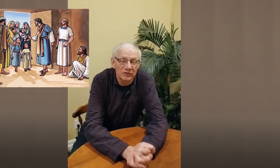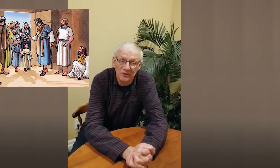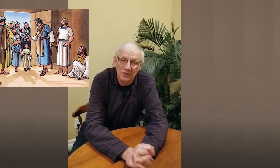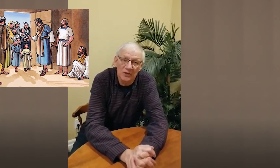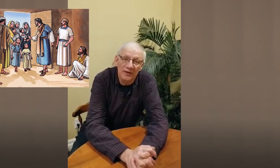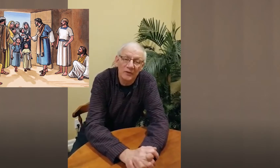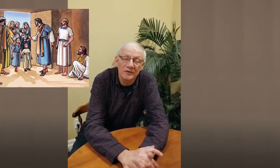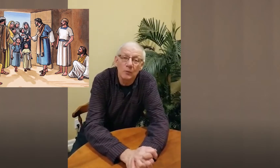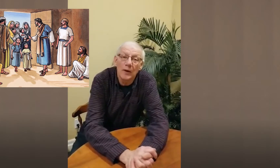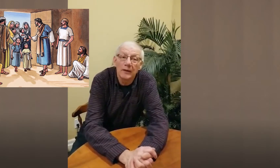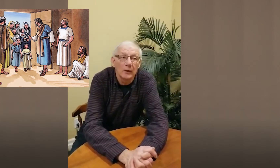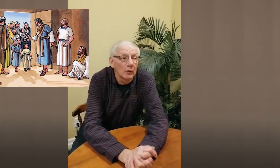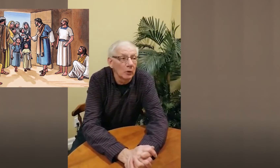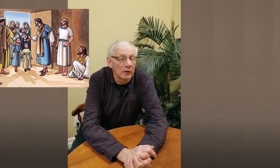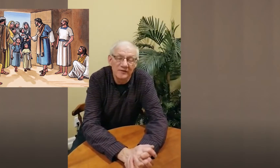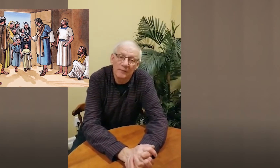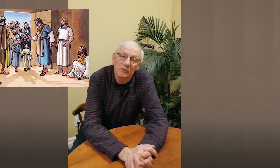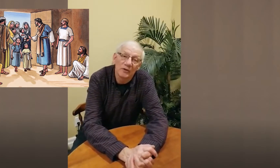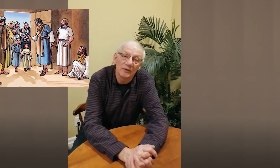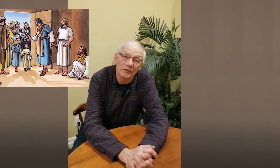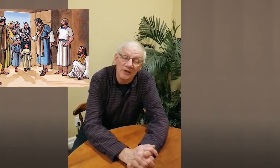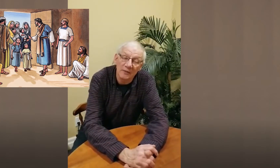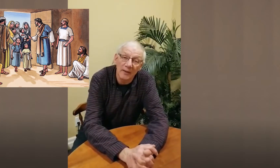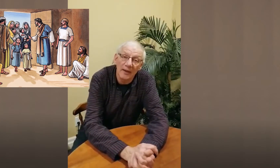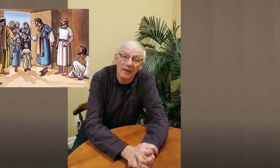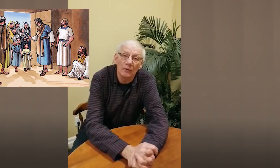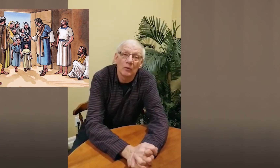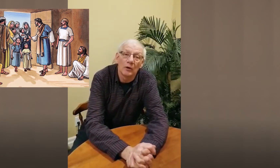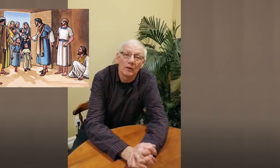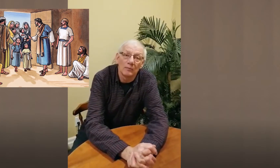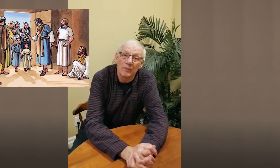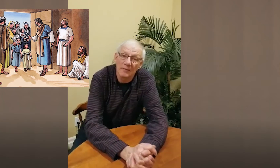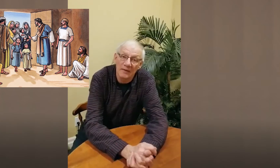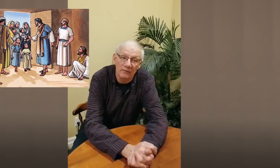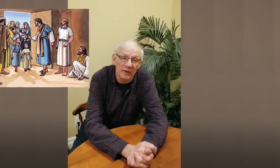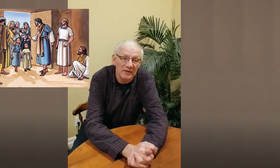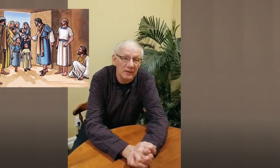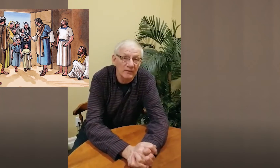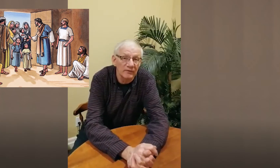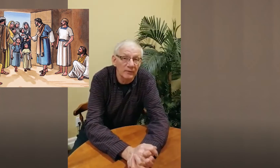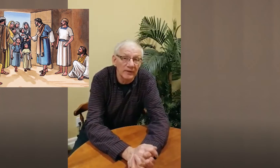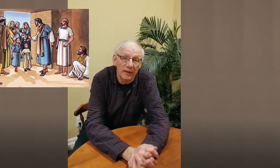jesus is going to heal someone or if someone's going to get their sight back or maybe even raise someone from dead